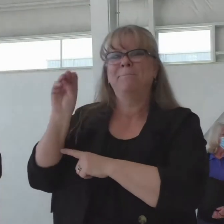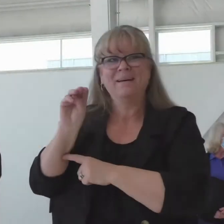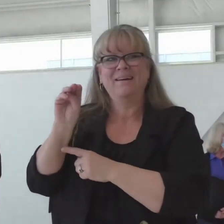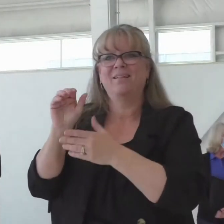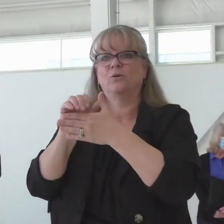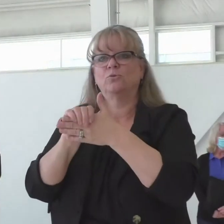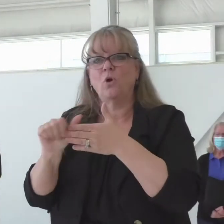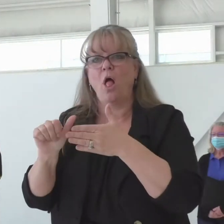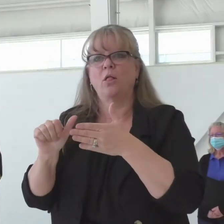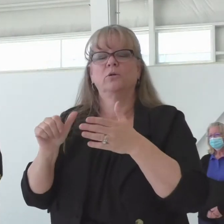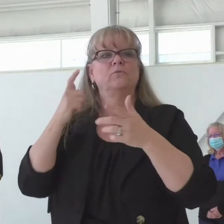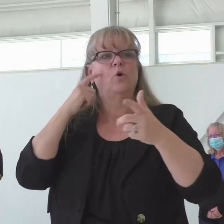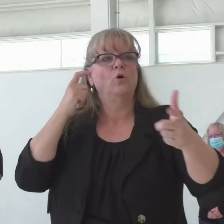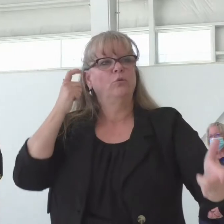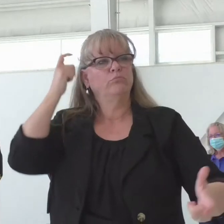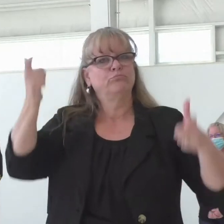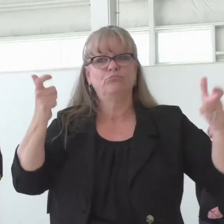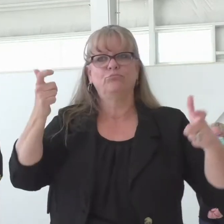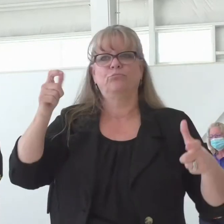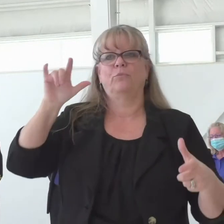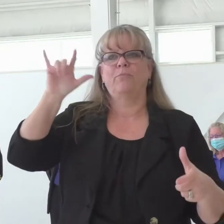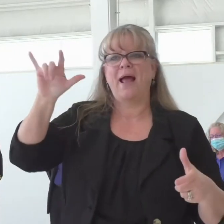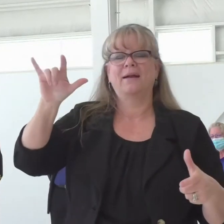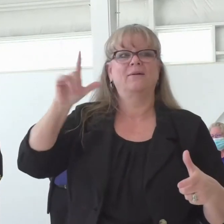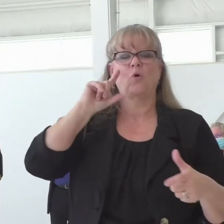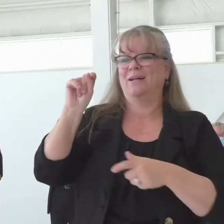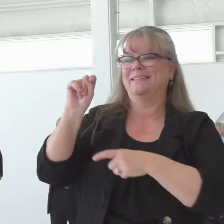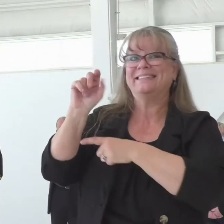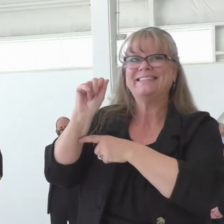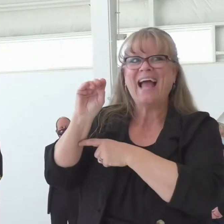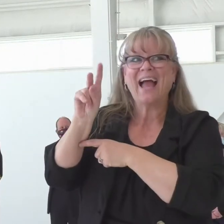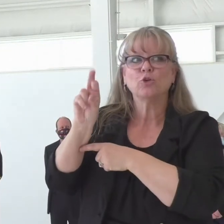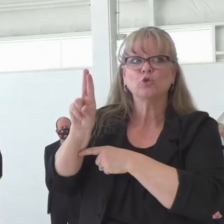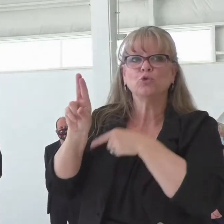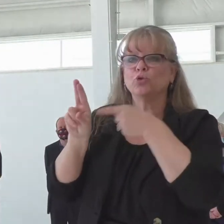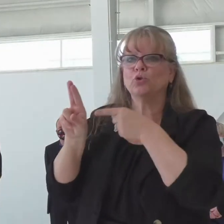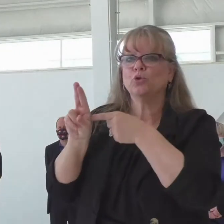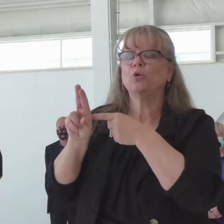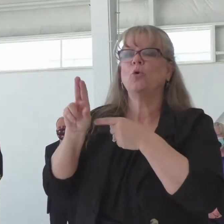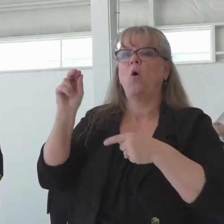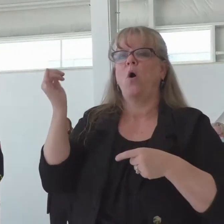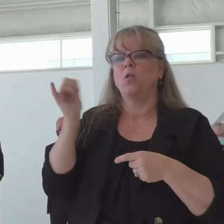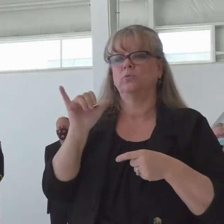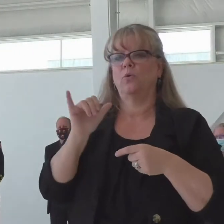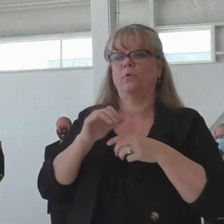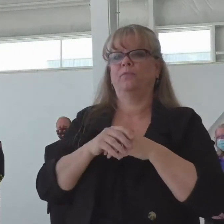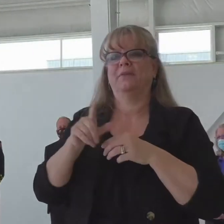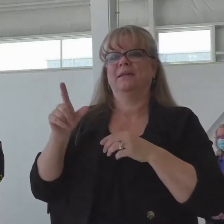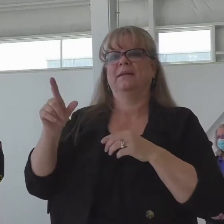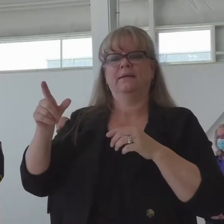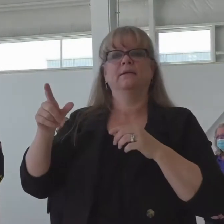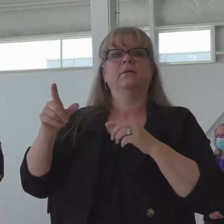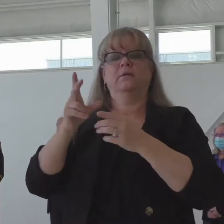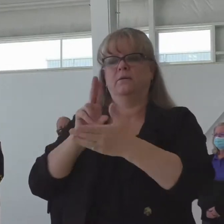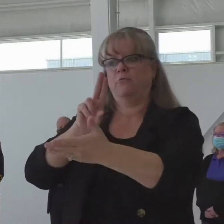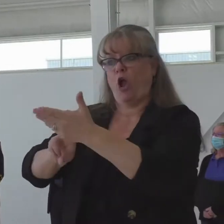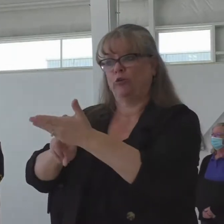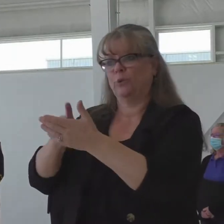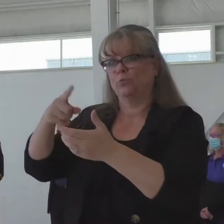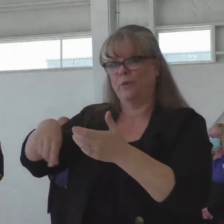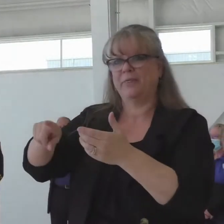the contract for that. The extension of the contracts for the single-engine air tankers, again,